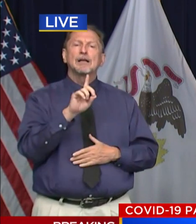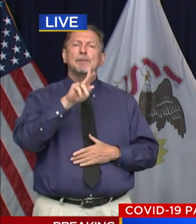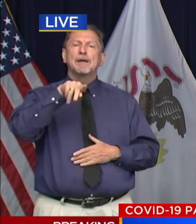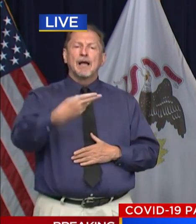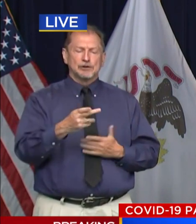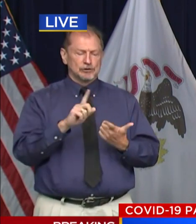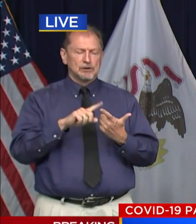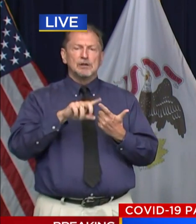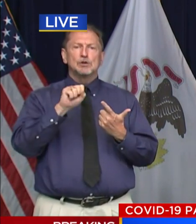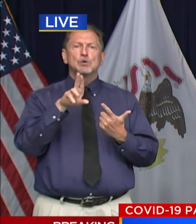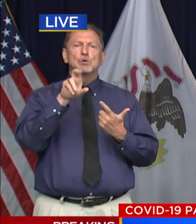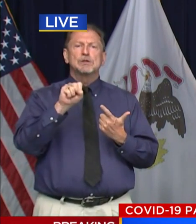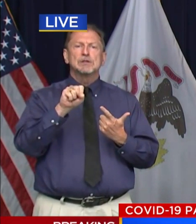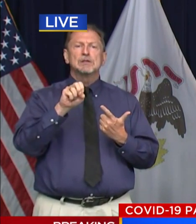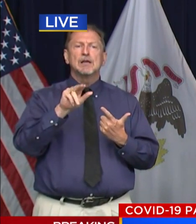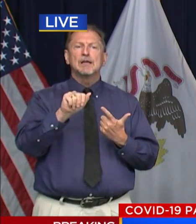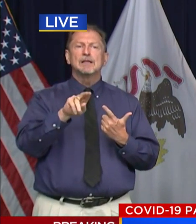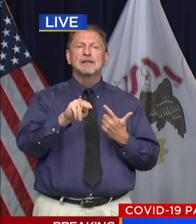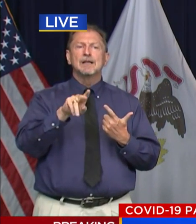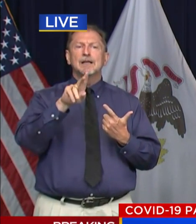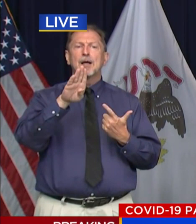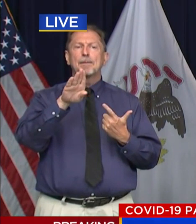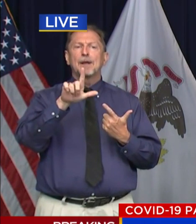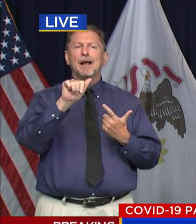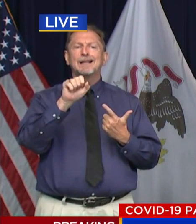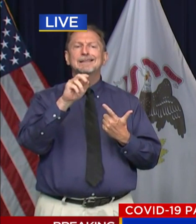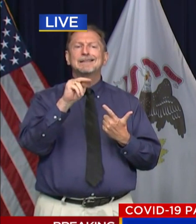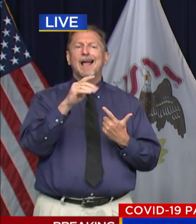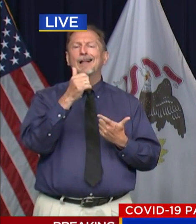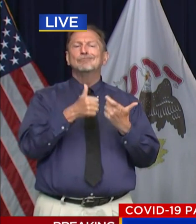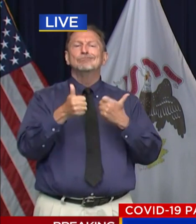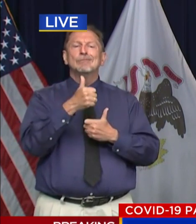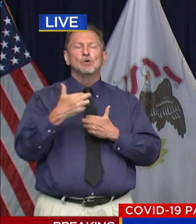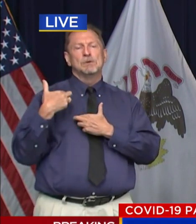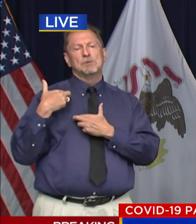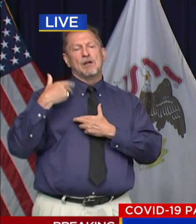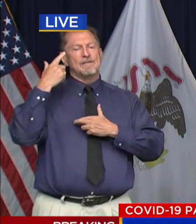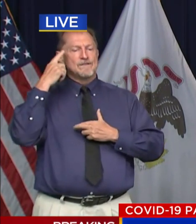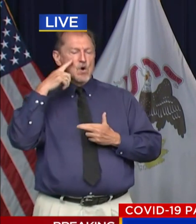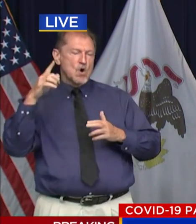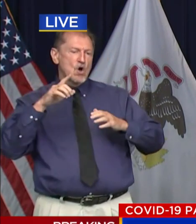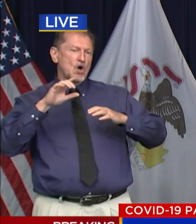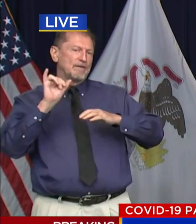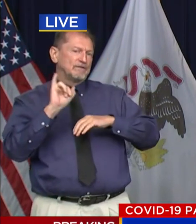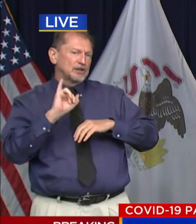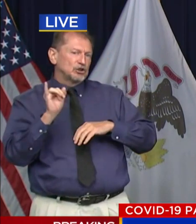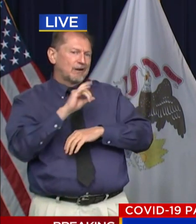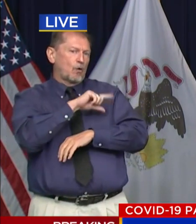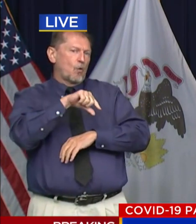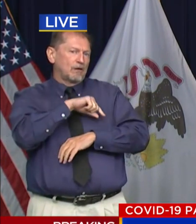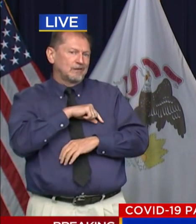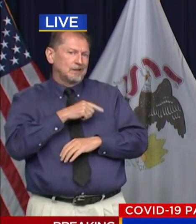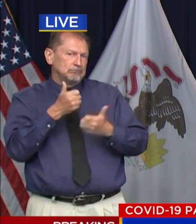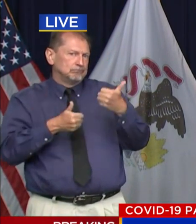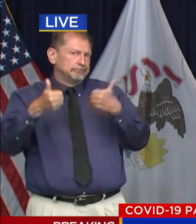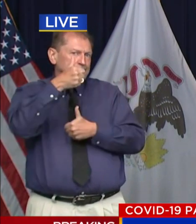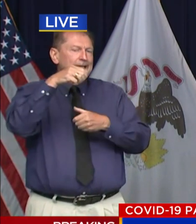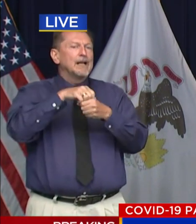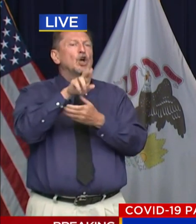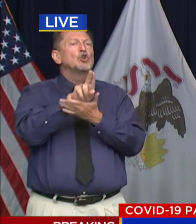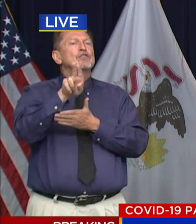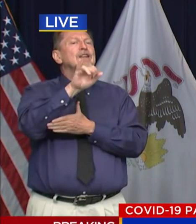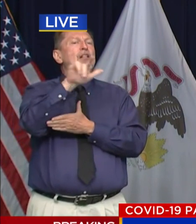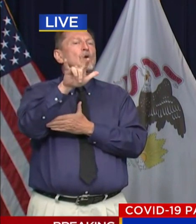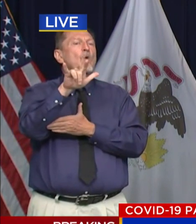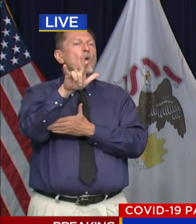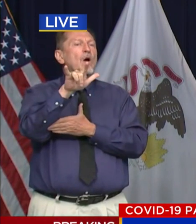Bleasdale, Medical Director of Infection Control and Chief Quality Officer of the University of Illinois Hospitals